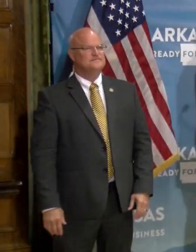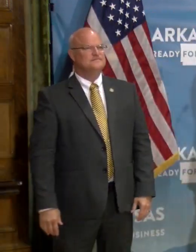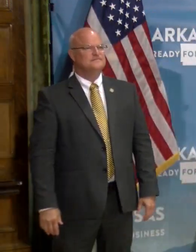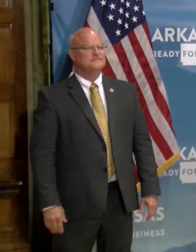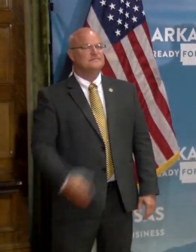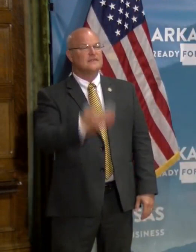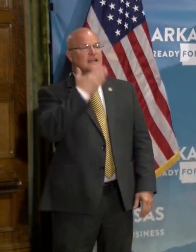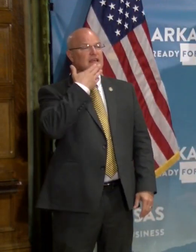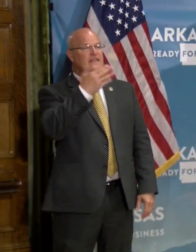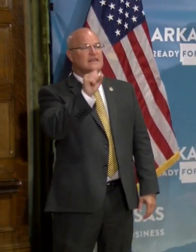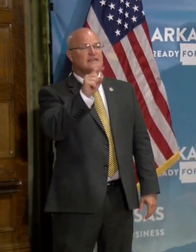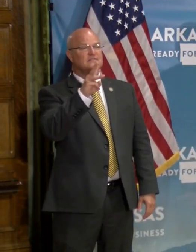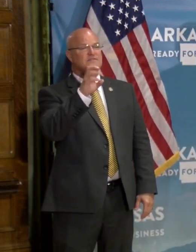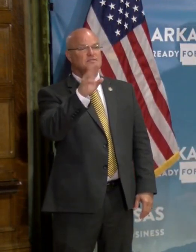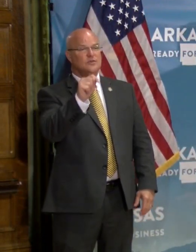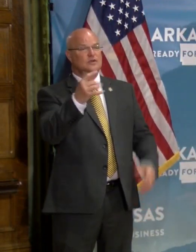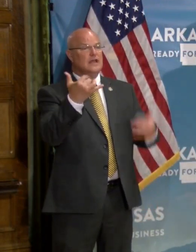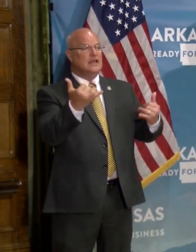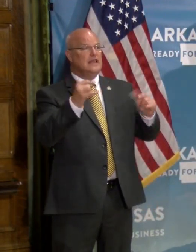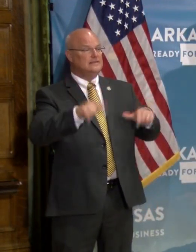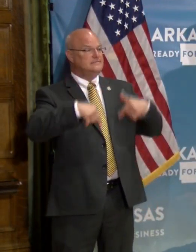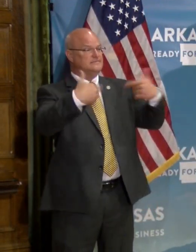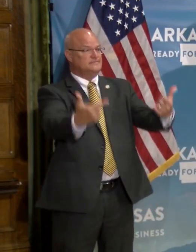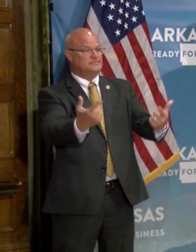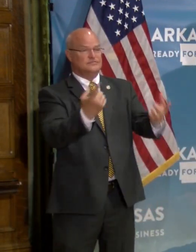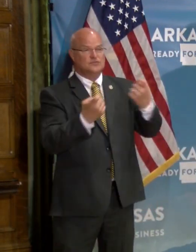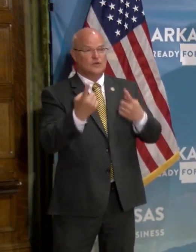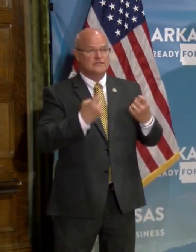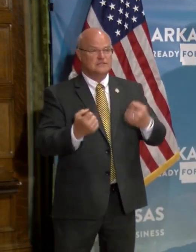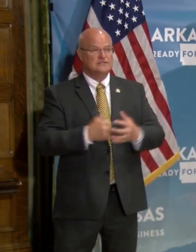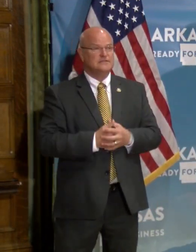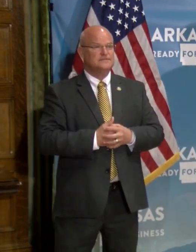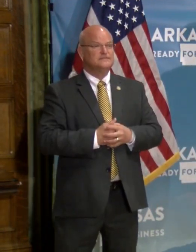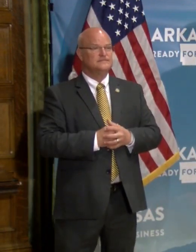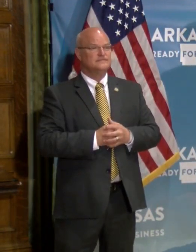Thank you, Stuart. And with that, we'll have to turn it over for questions.